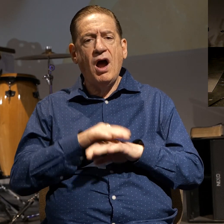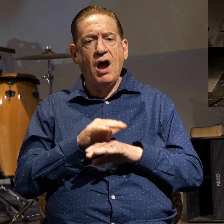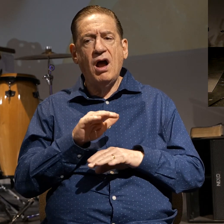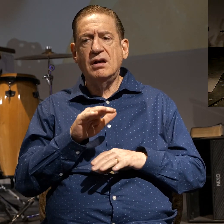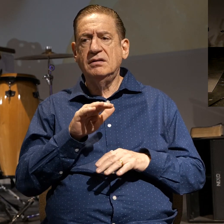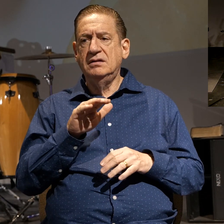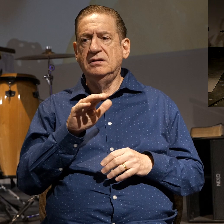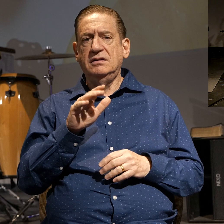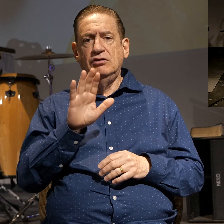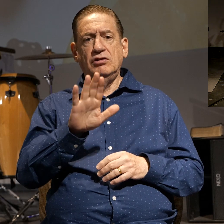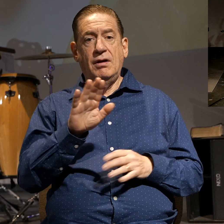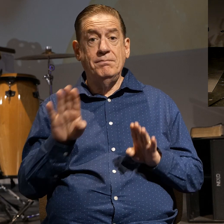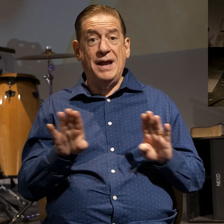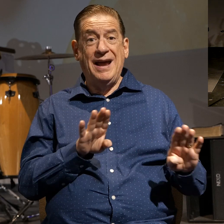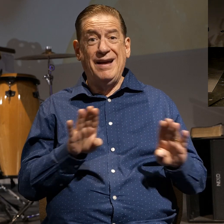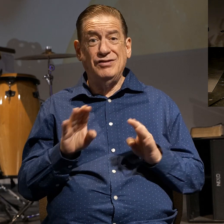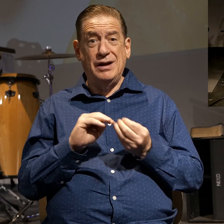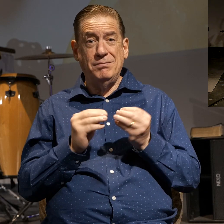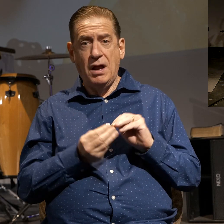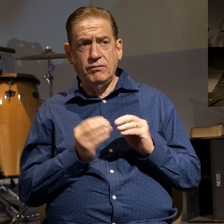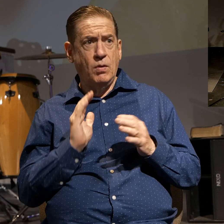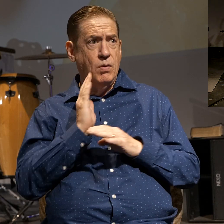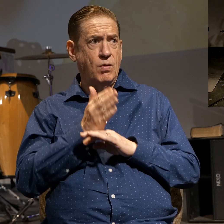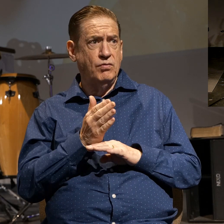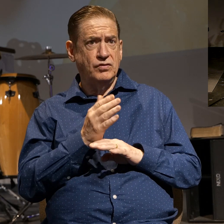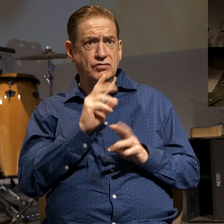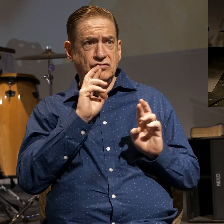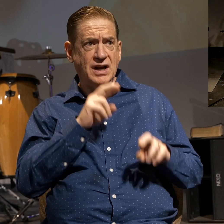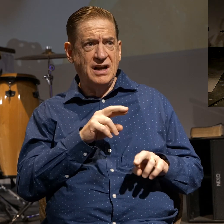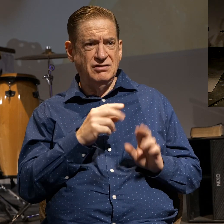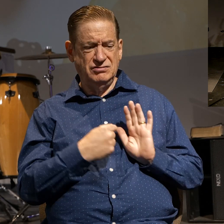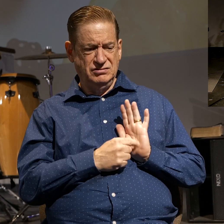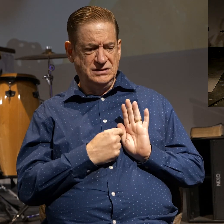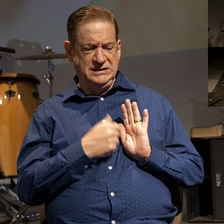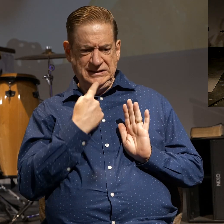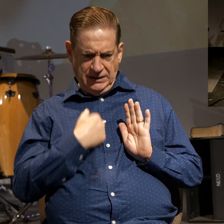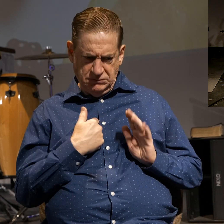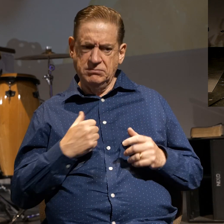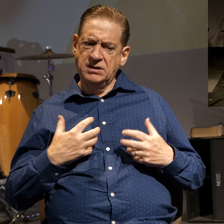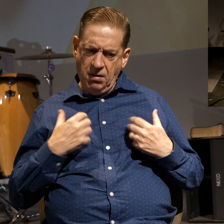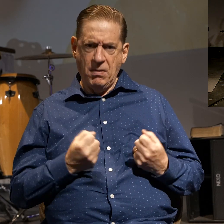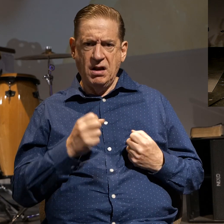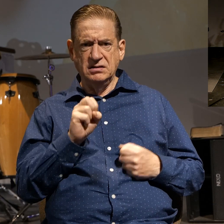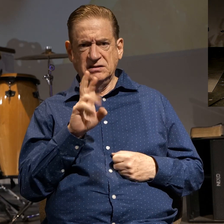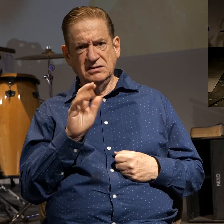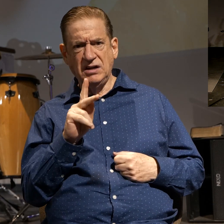scolding myself for overreacting to criticism by telling myself, come on, suck it up,